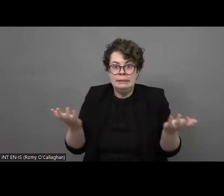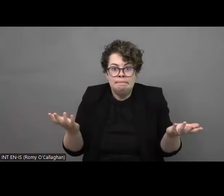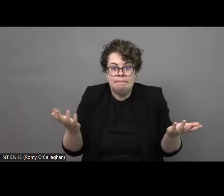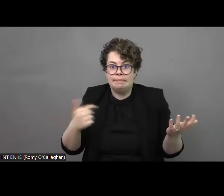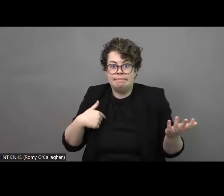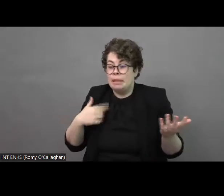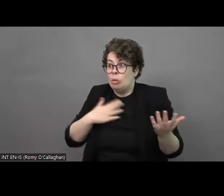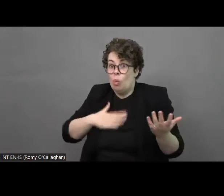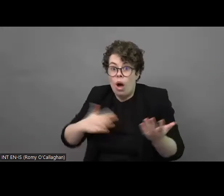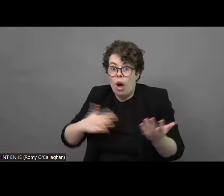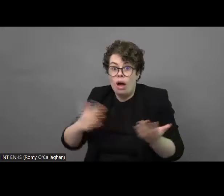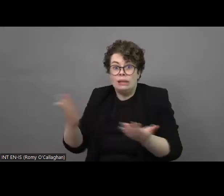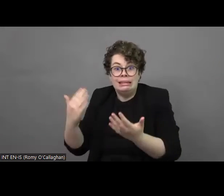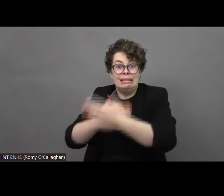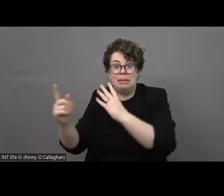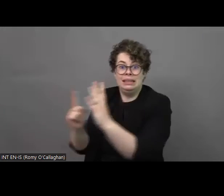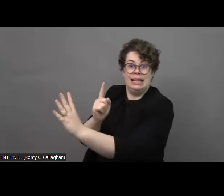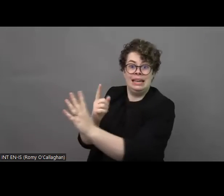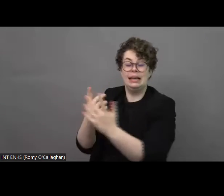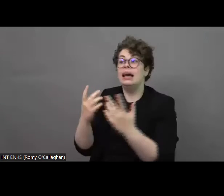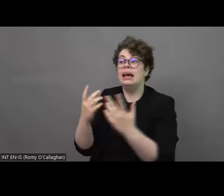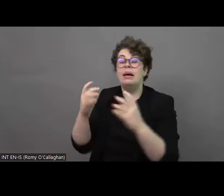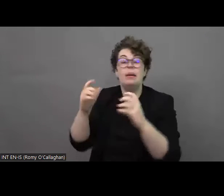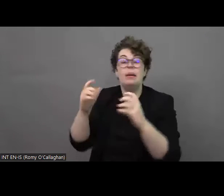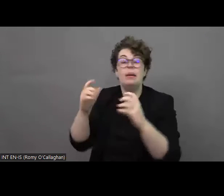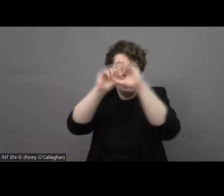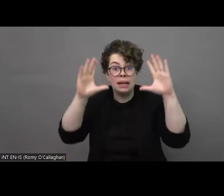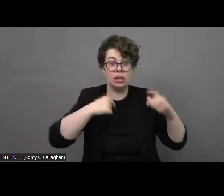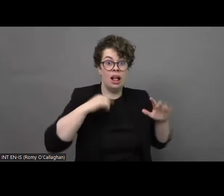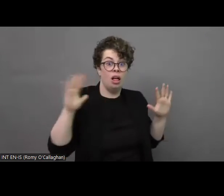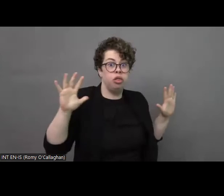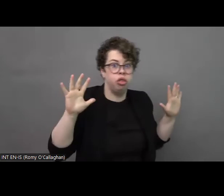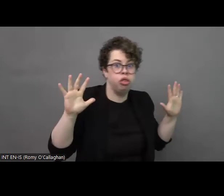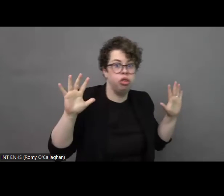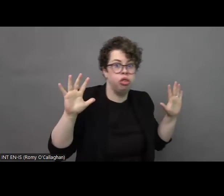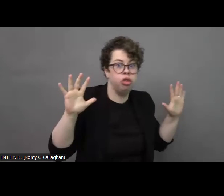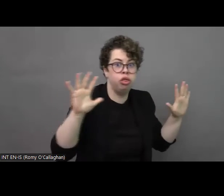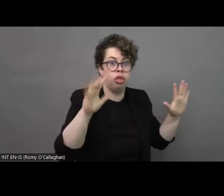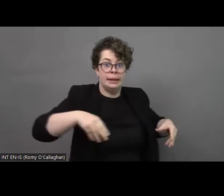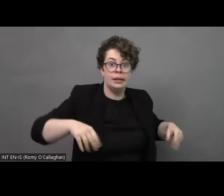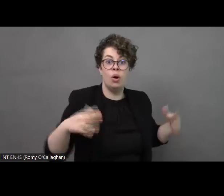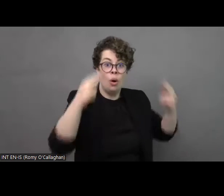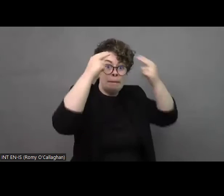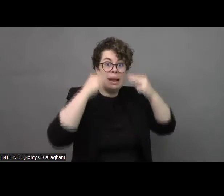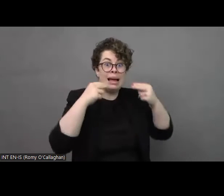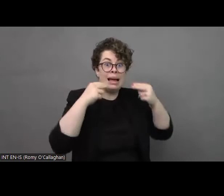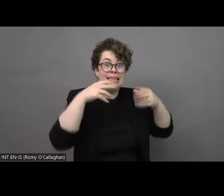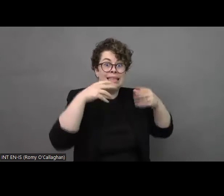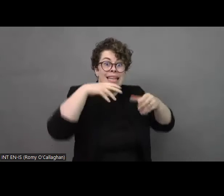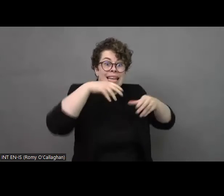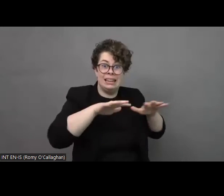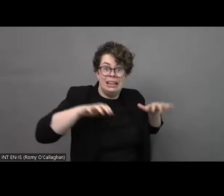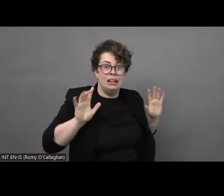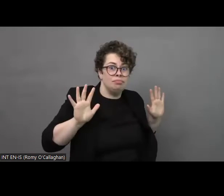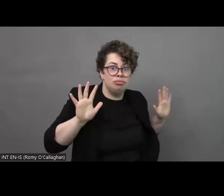of people and if this is a blind person let's say that person is in a wheelchair so practically in the crowd